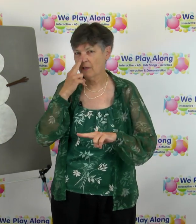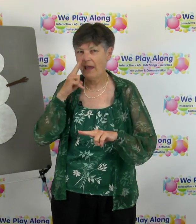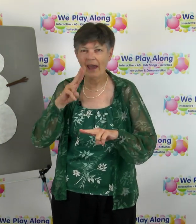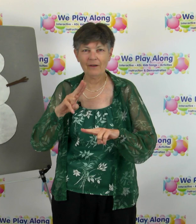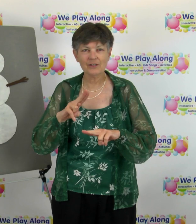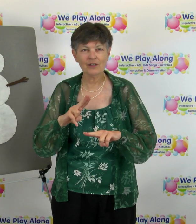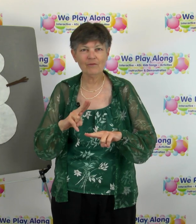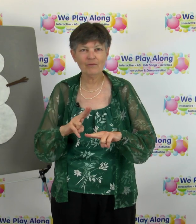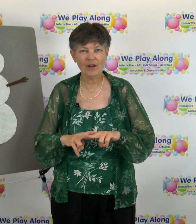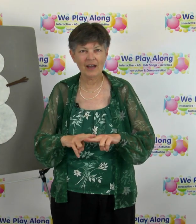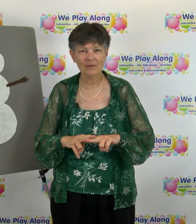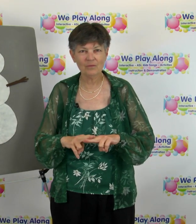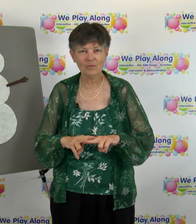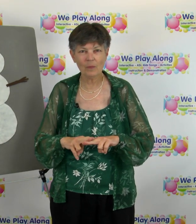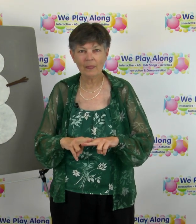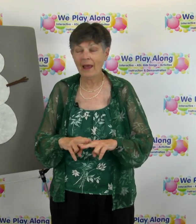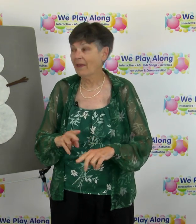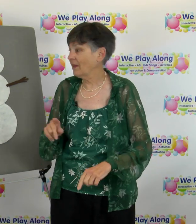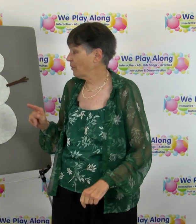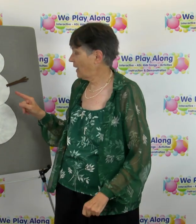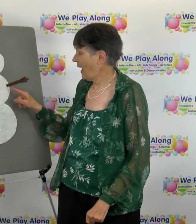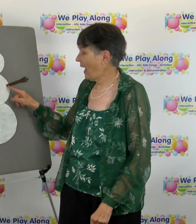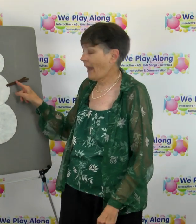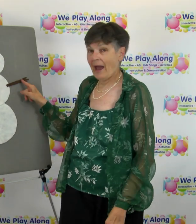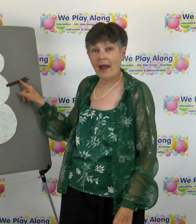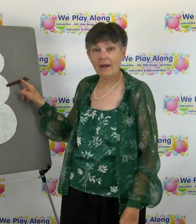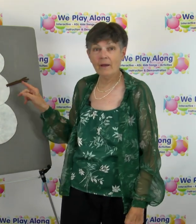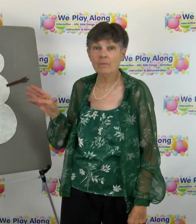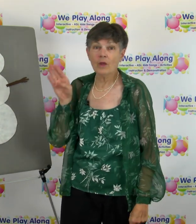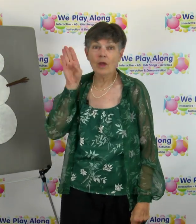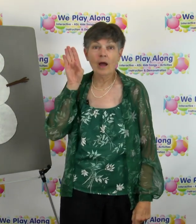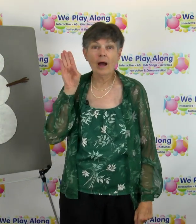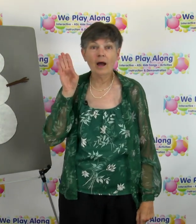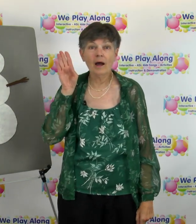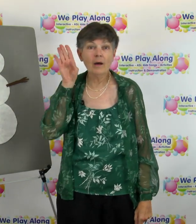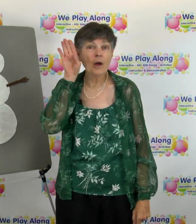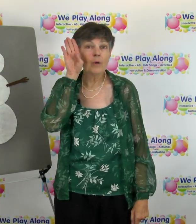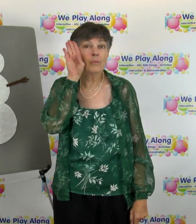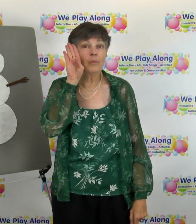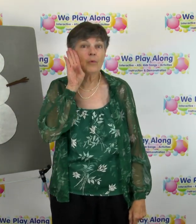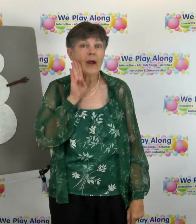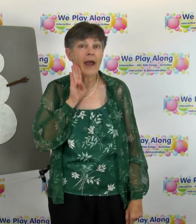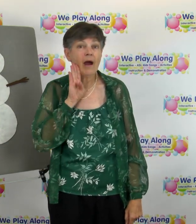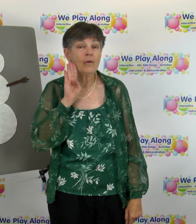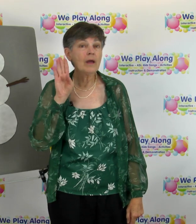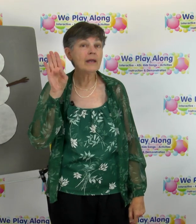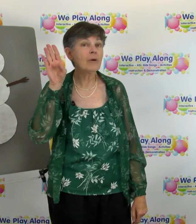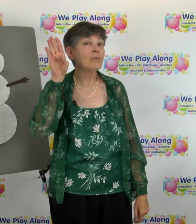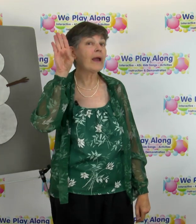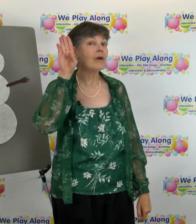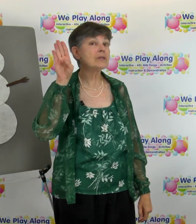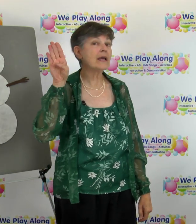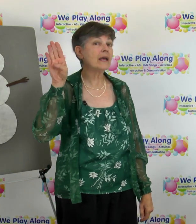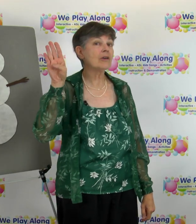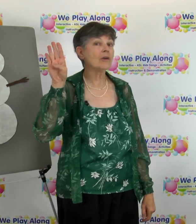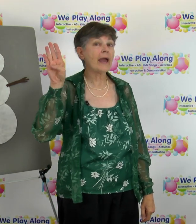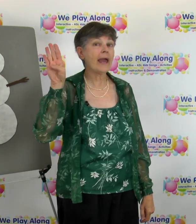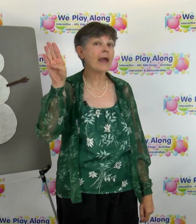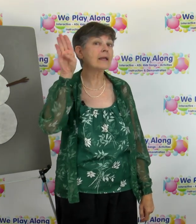have some fun then we're gonna add brown now brown you take your hand